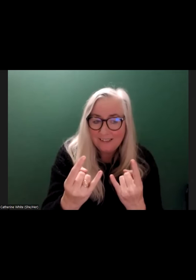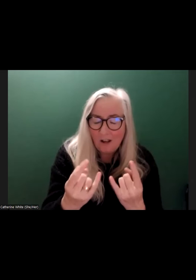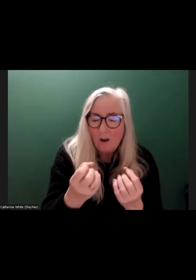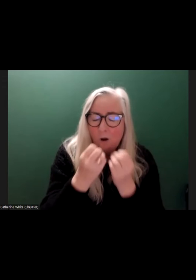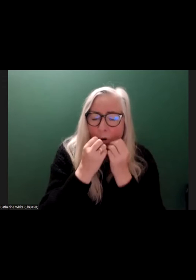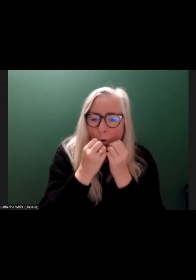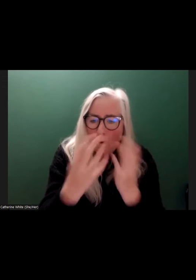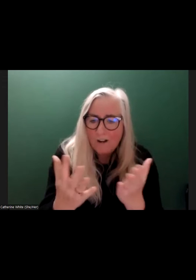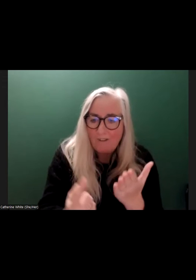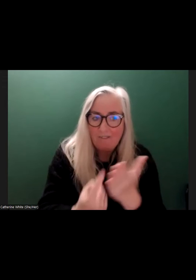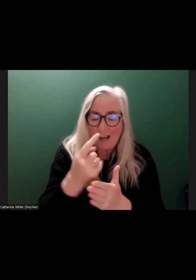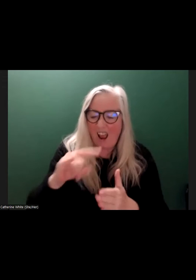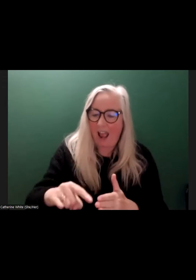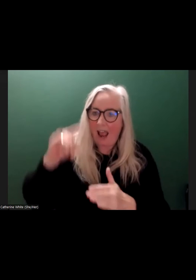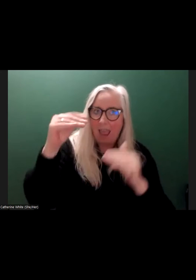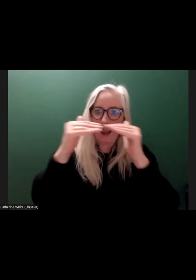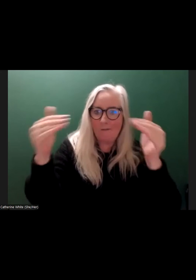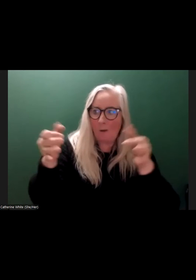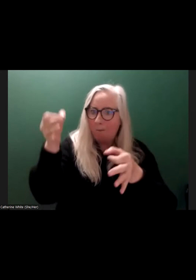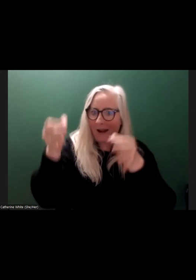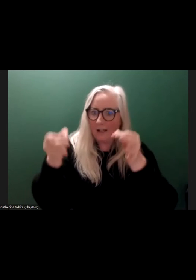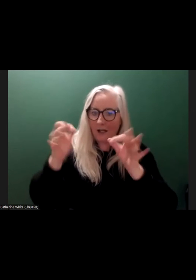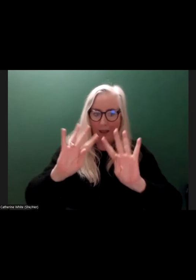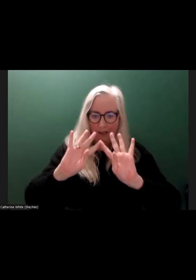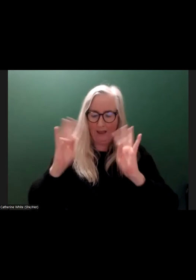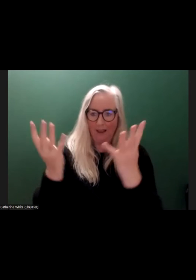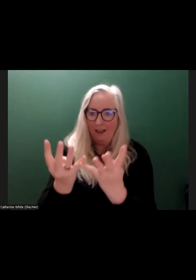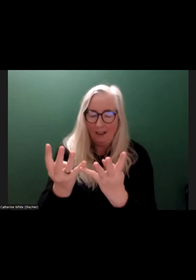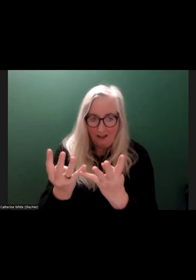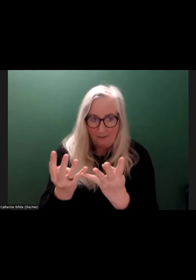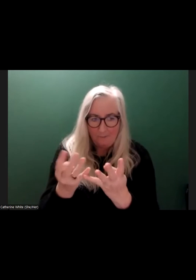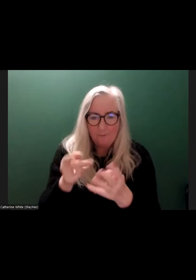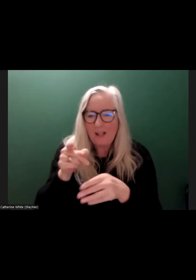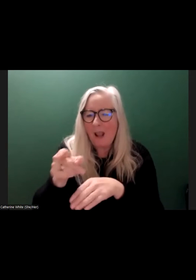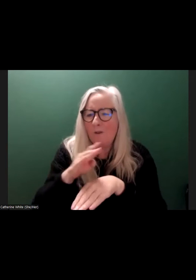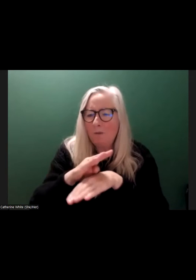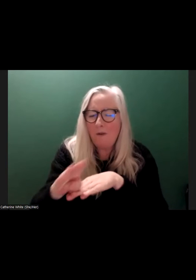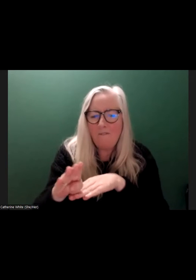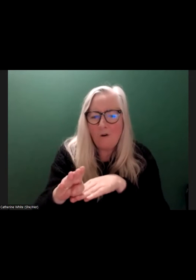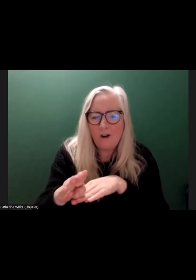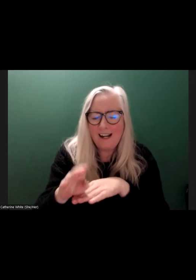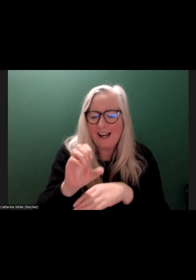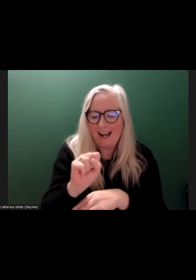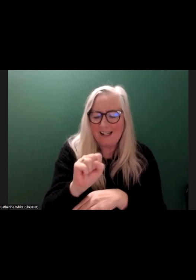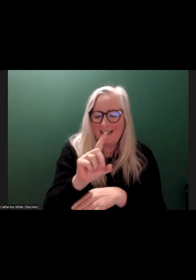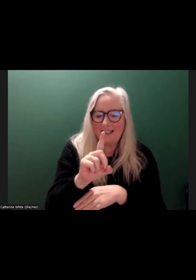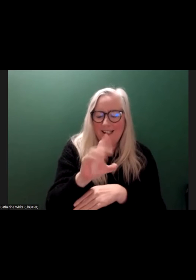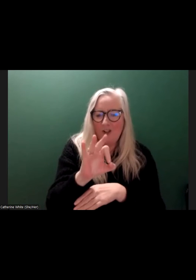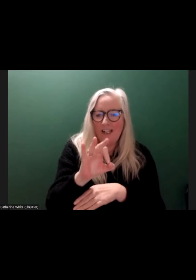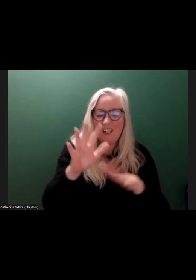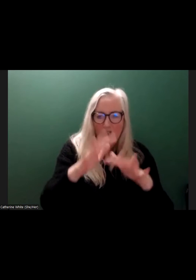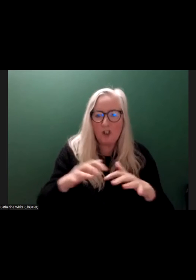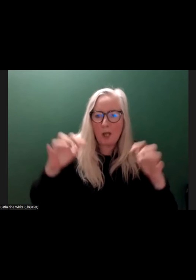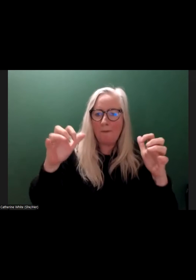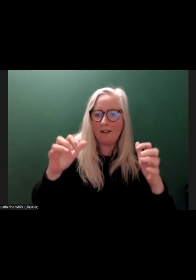wonderful event. It was the High Level Political Forum, which was just before the Sustainable Development Goals Summit last September.